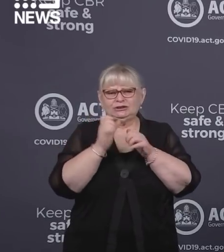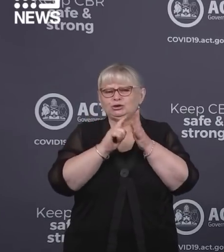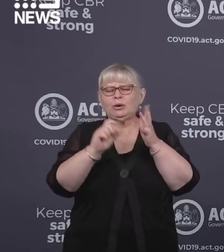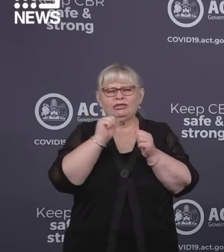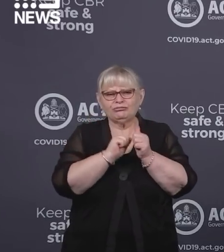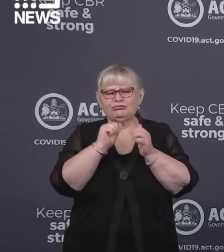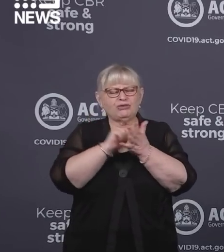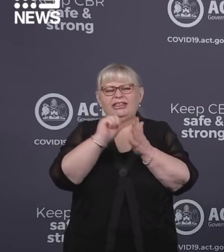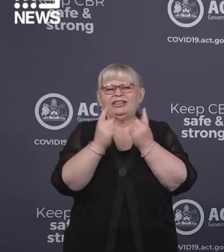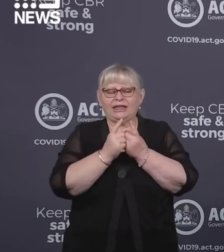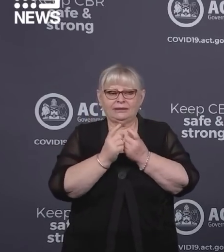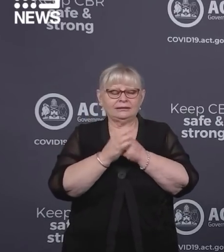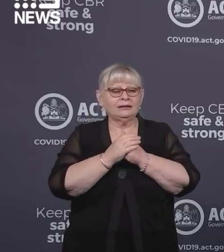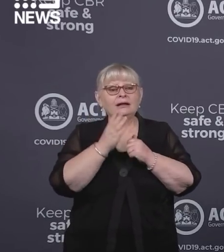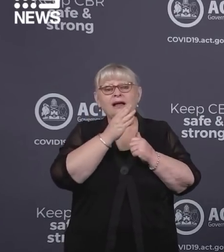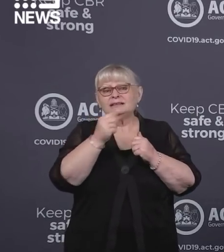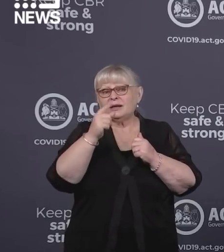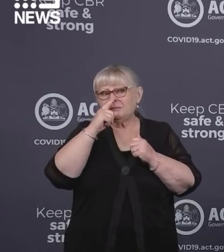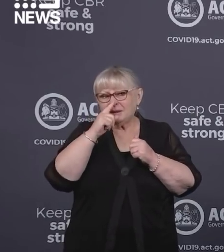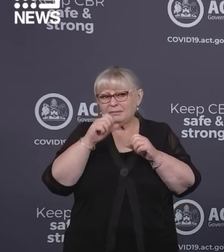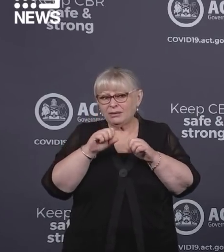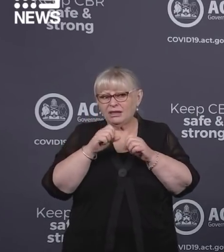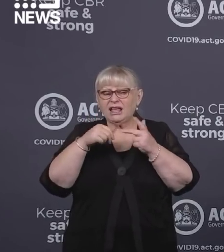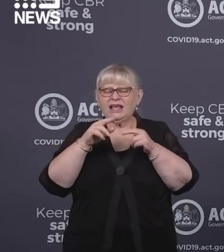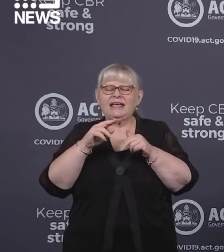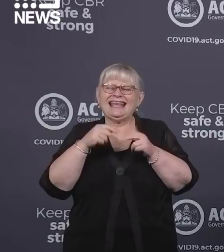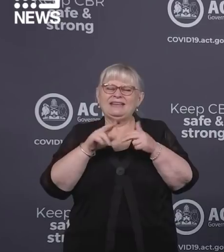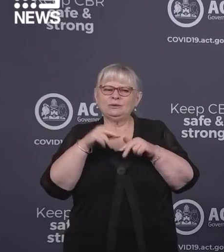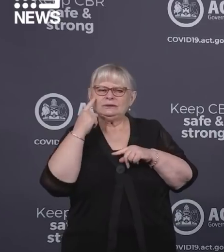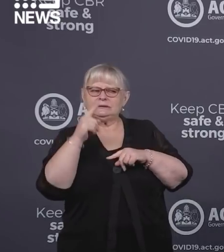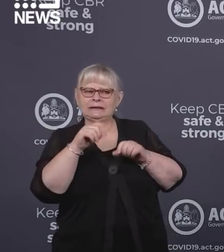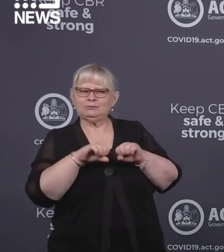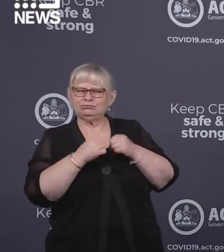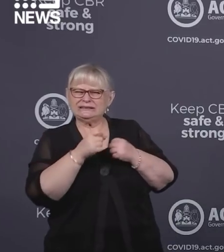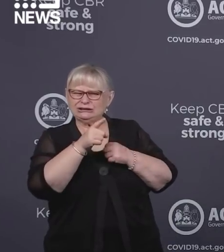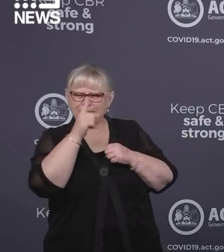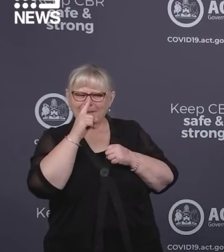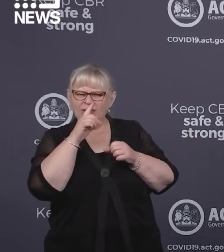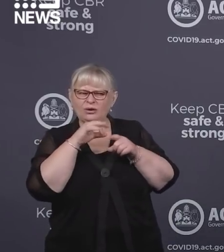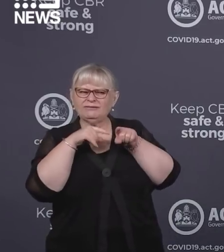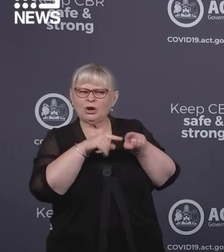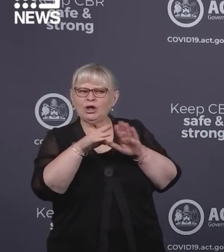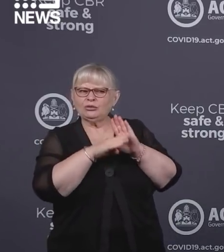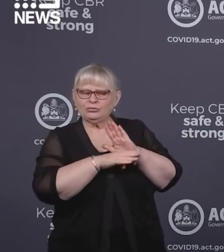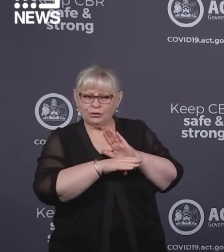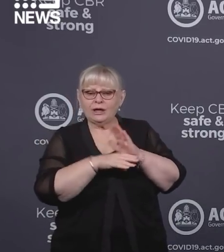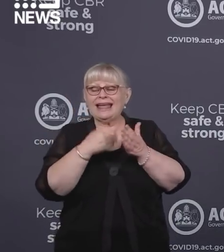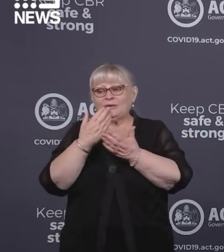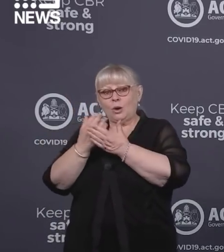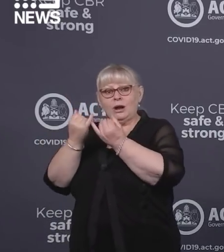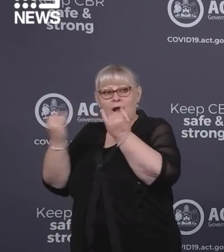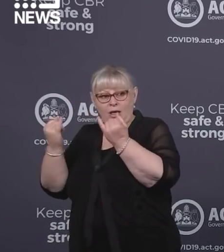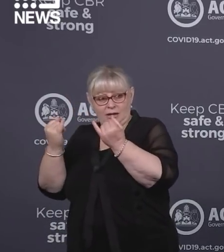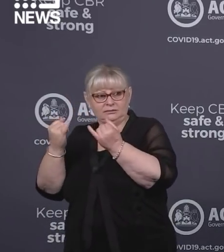of breaches of public health directions can be made to ACT police through an online form or on the